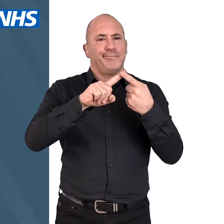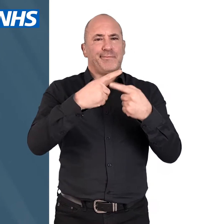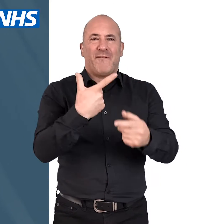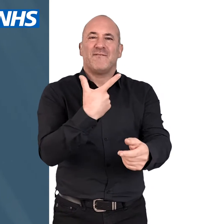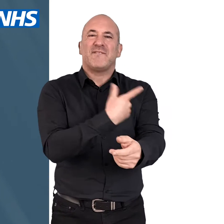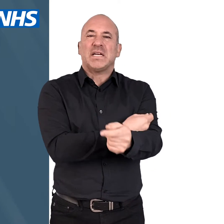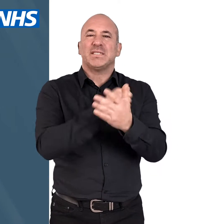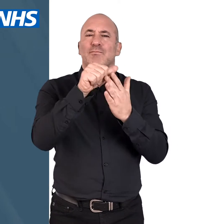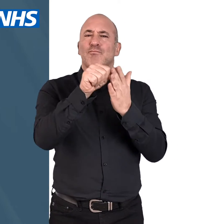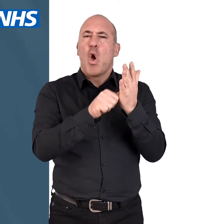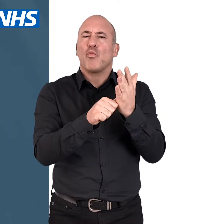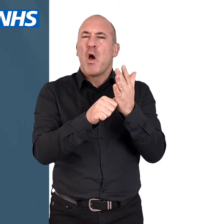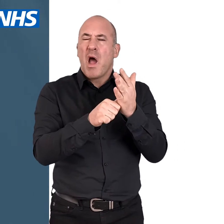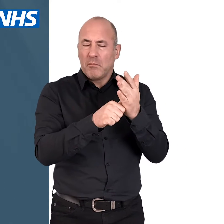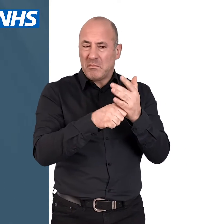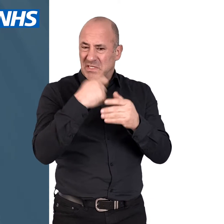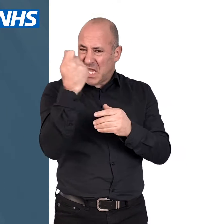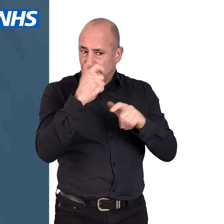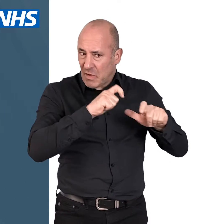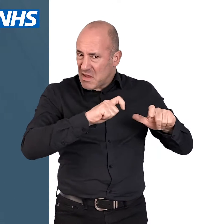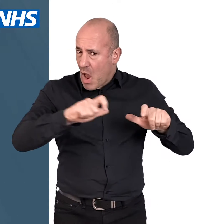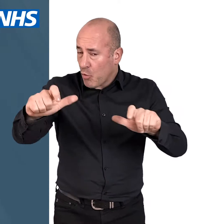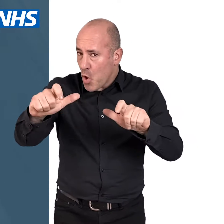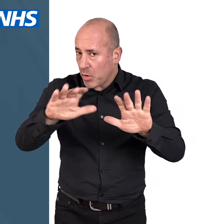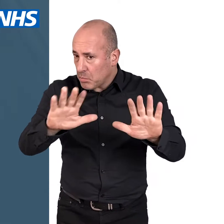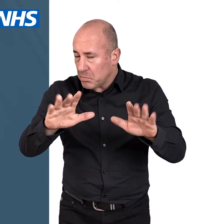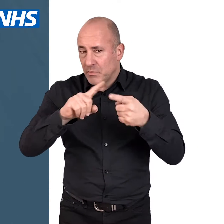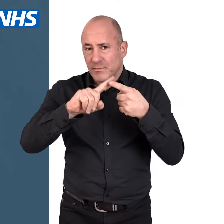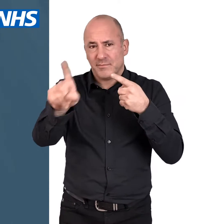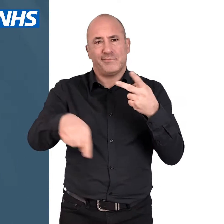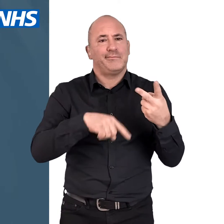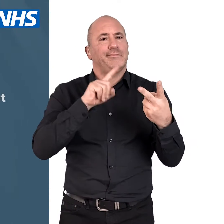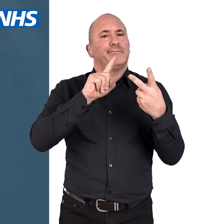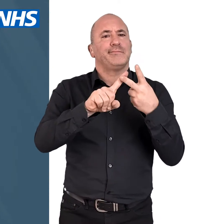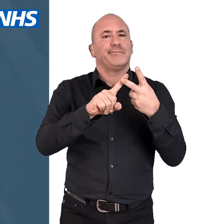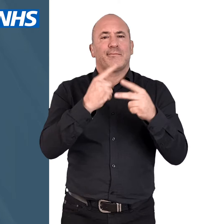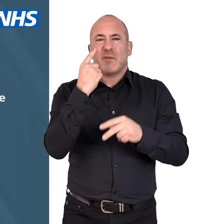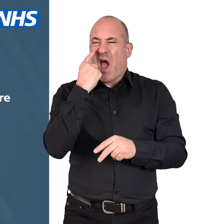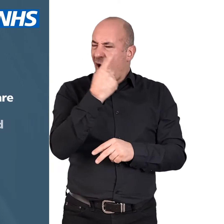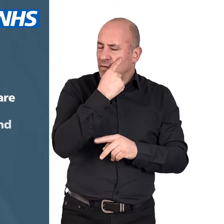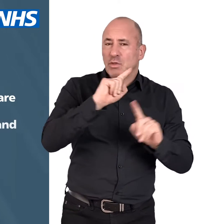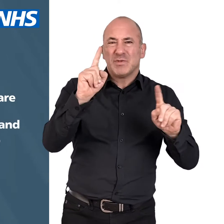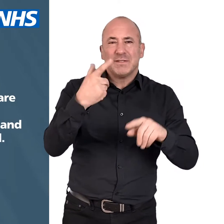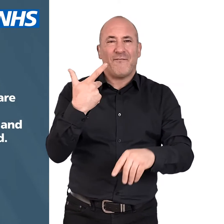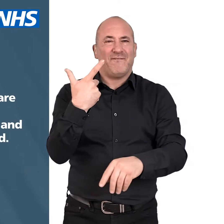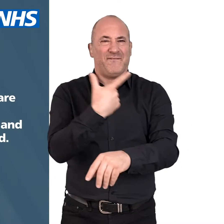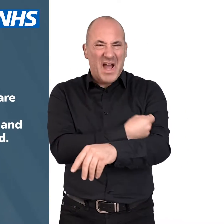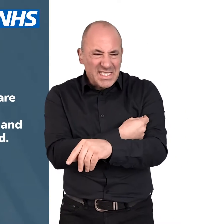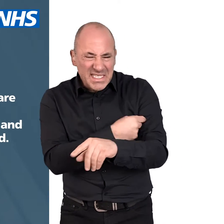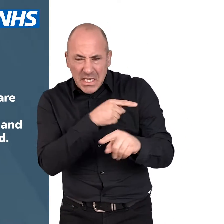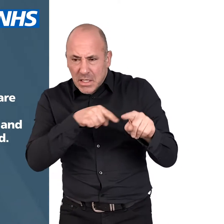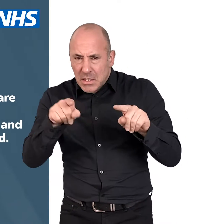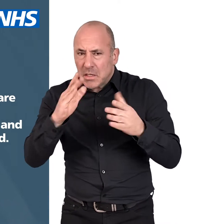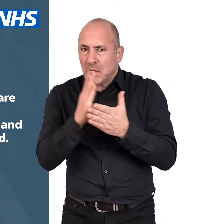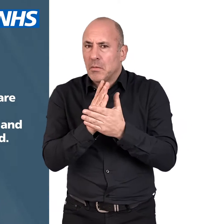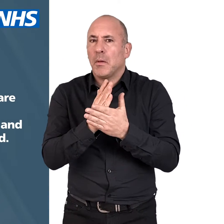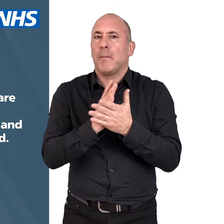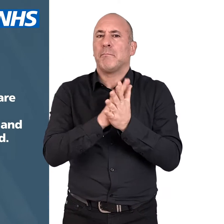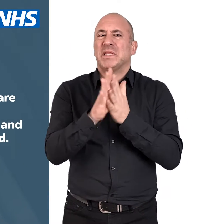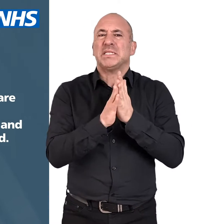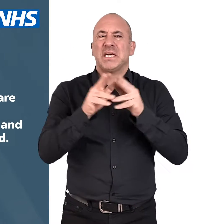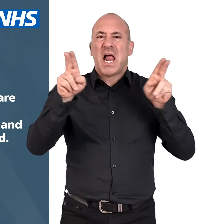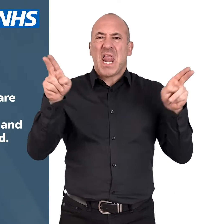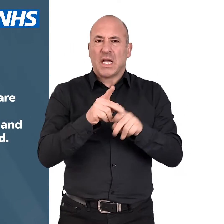One, the vaccine deployment program continues successfully. Two, evidence shows